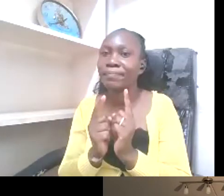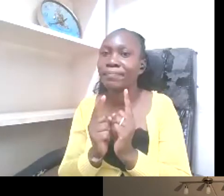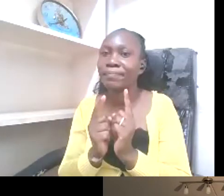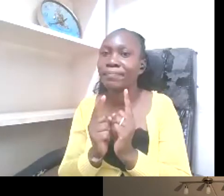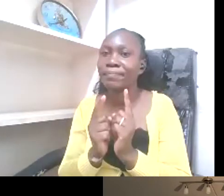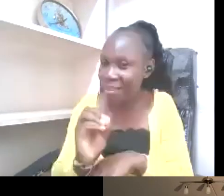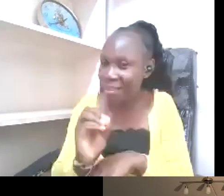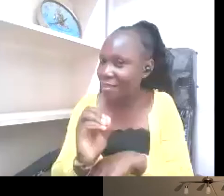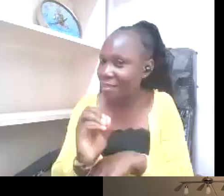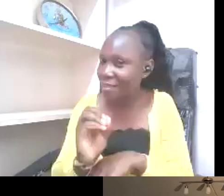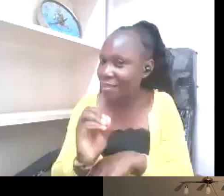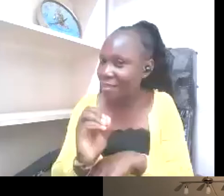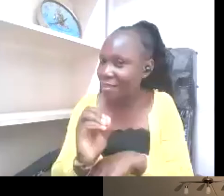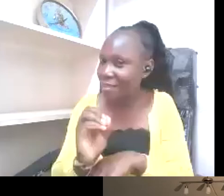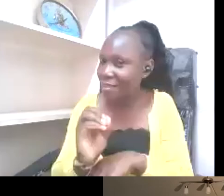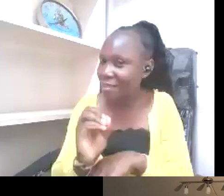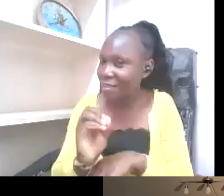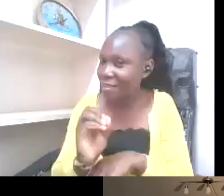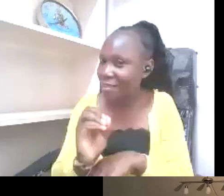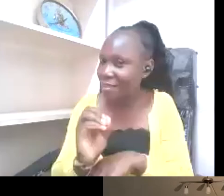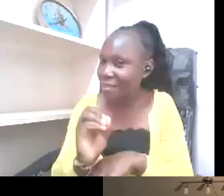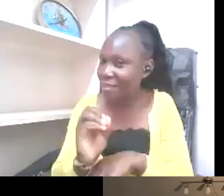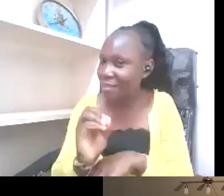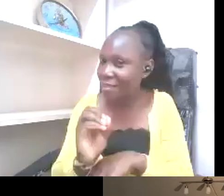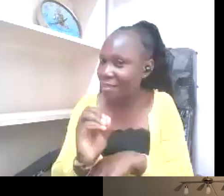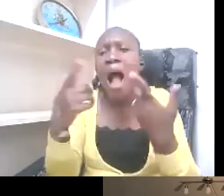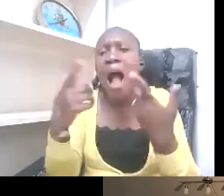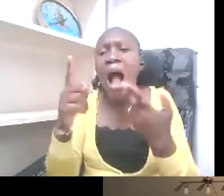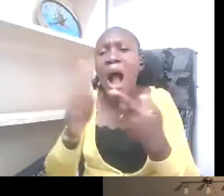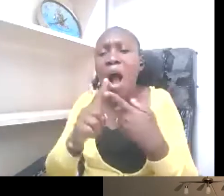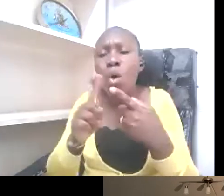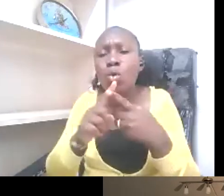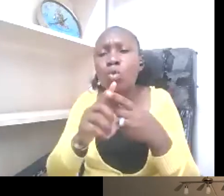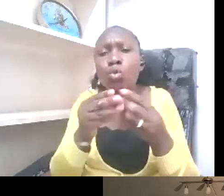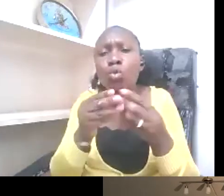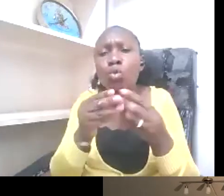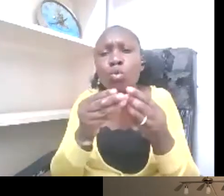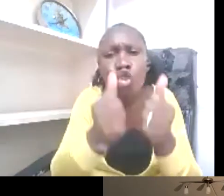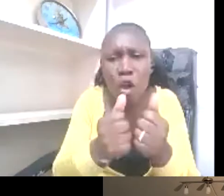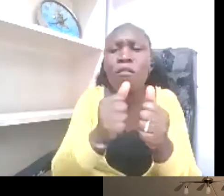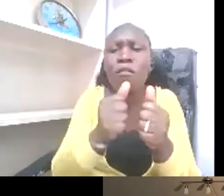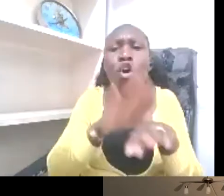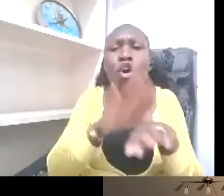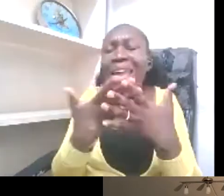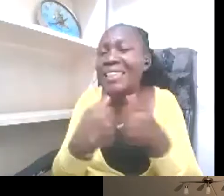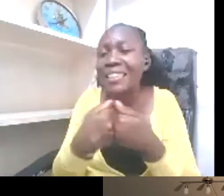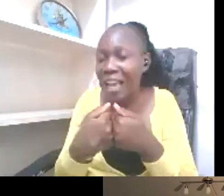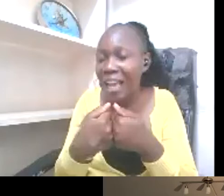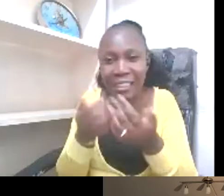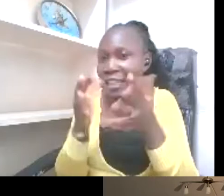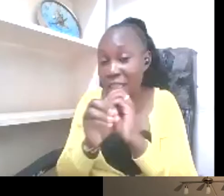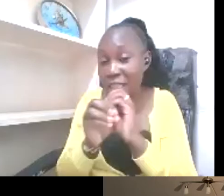how to, you know, mitigate against the most typical challenges. I've been in several situations where